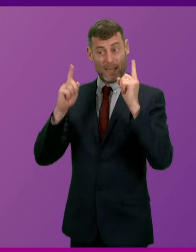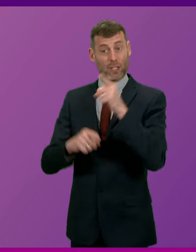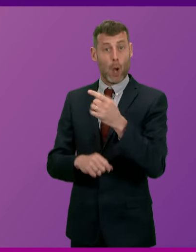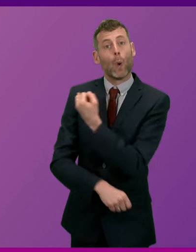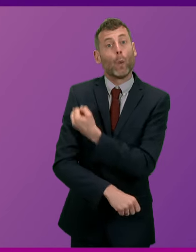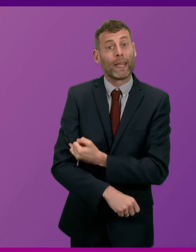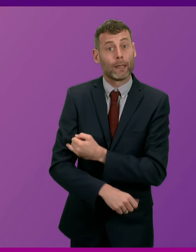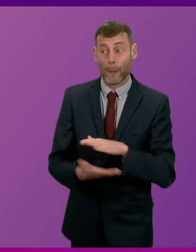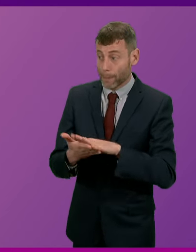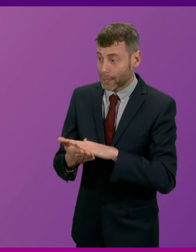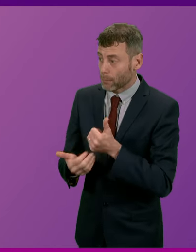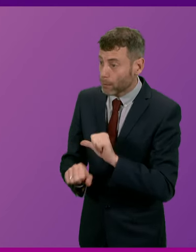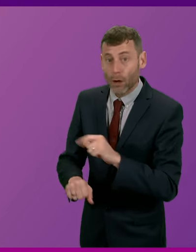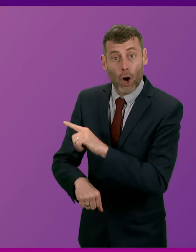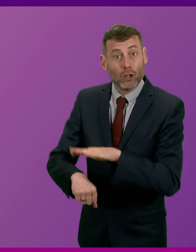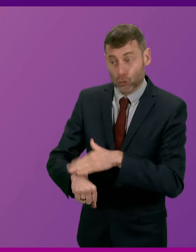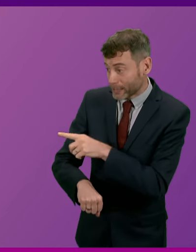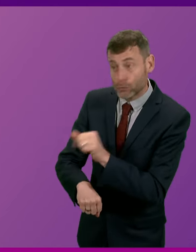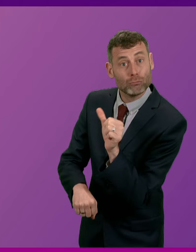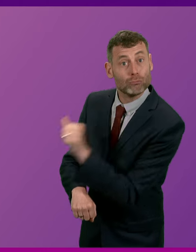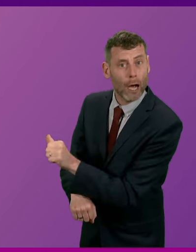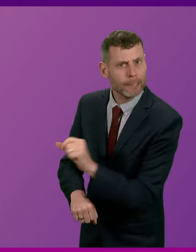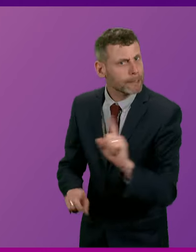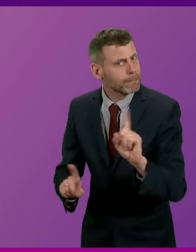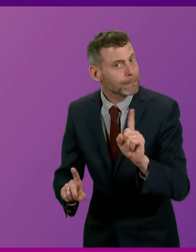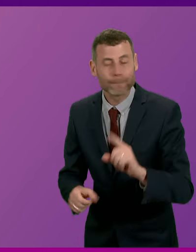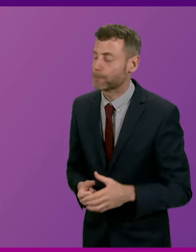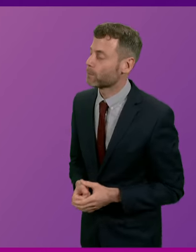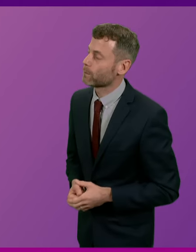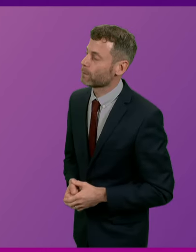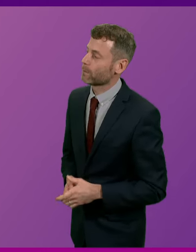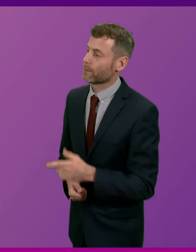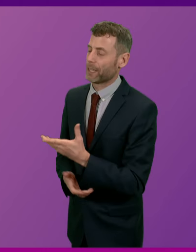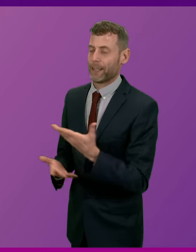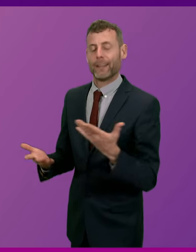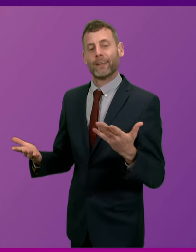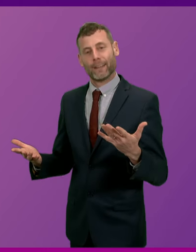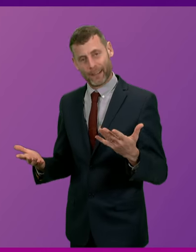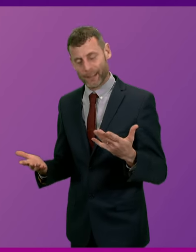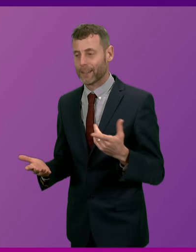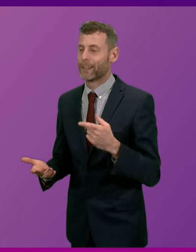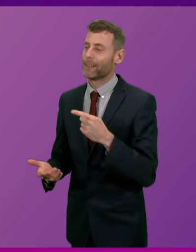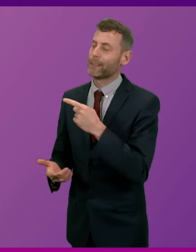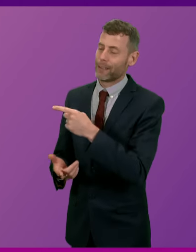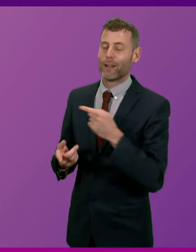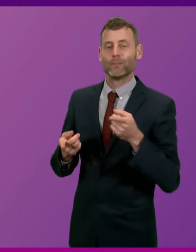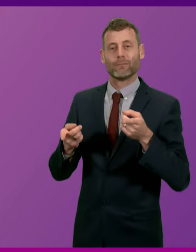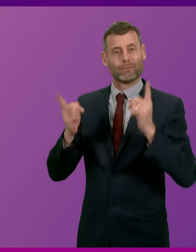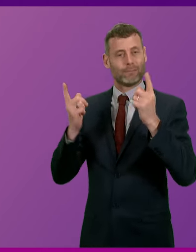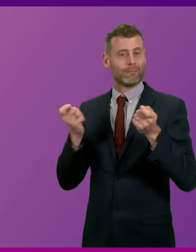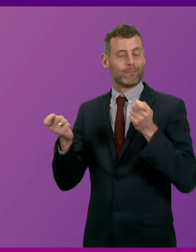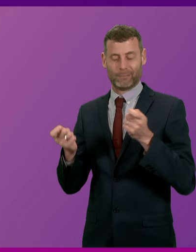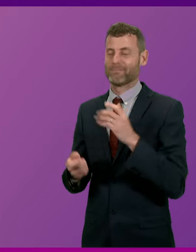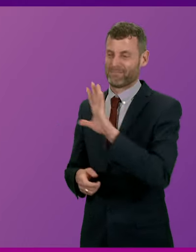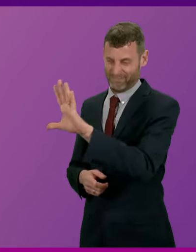something right? First Minister. Presiding Officer, let me say that